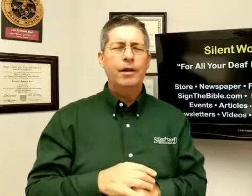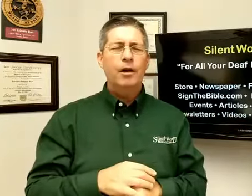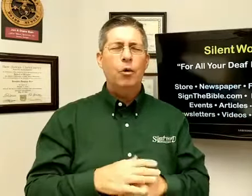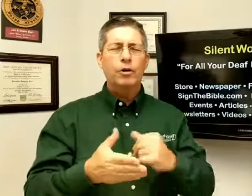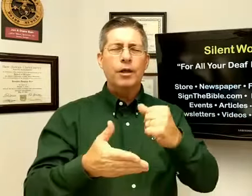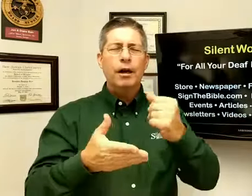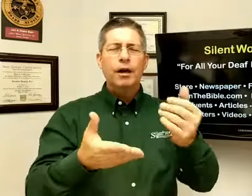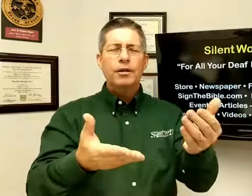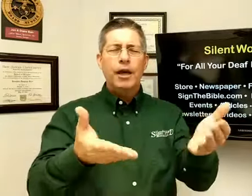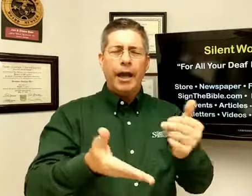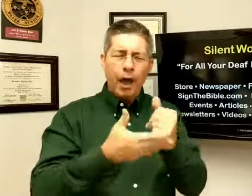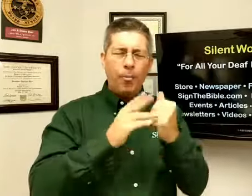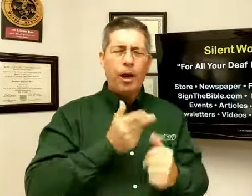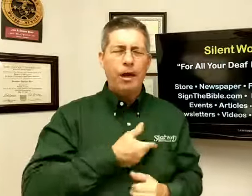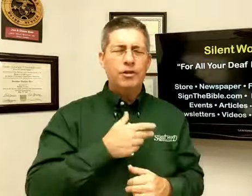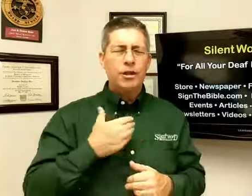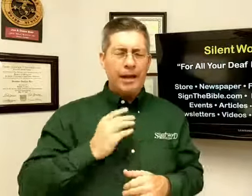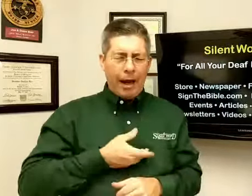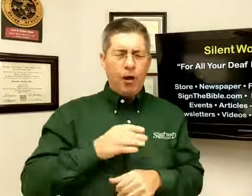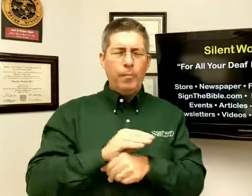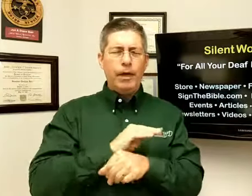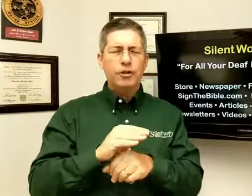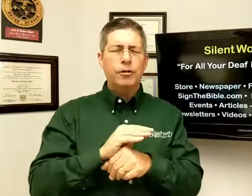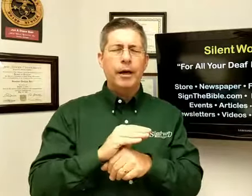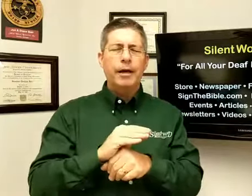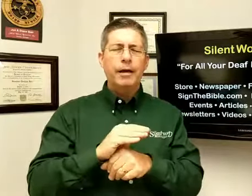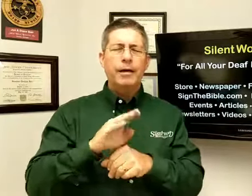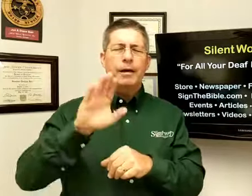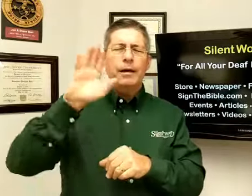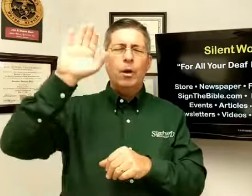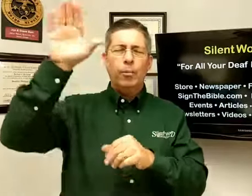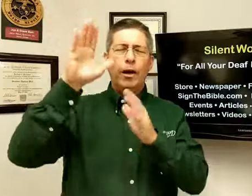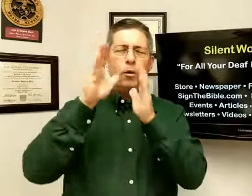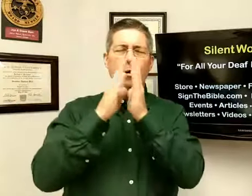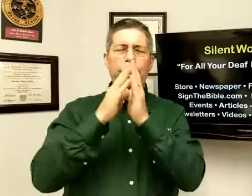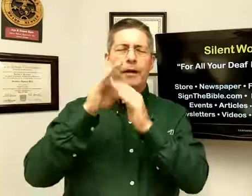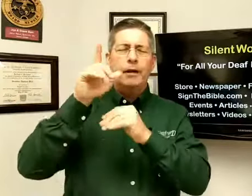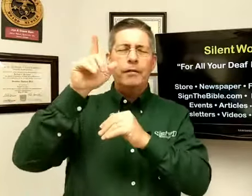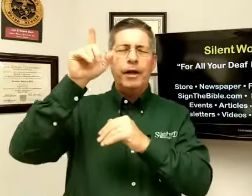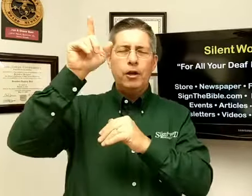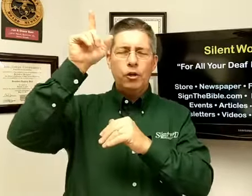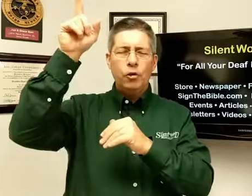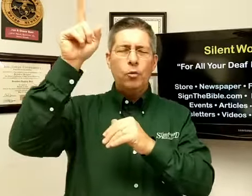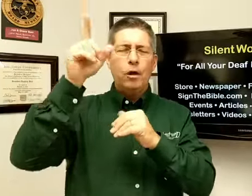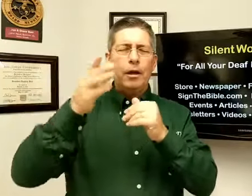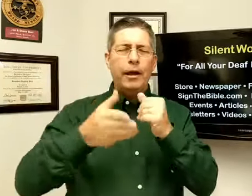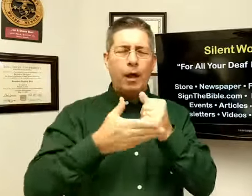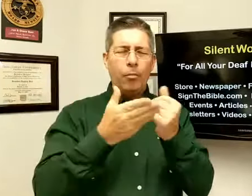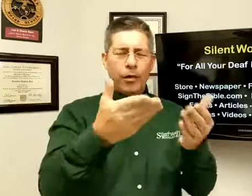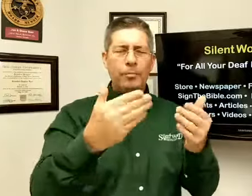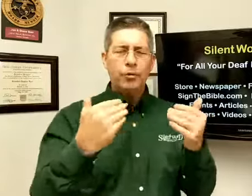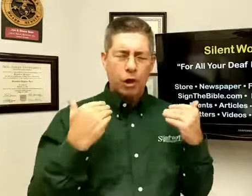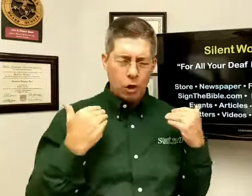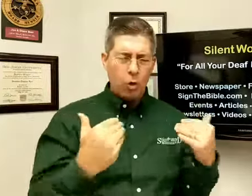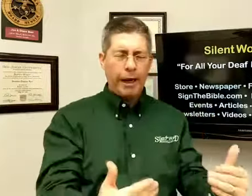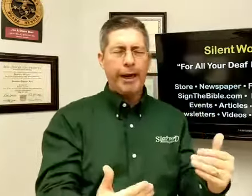Or to help us in our ministry. We pray, Lord, that you will help them to go ahead